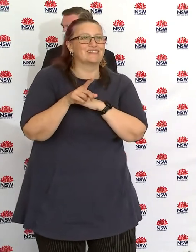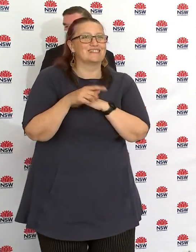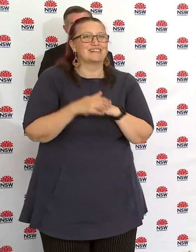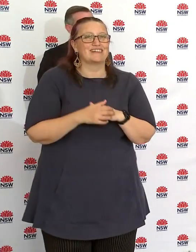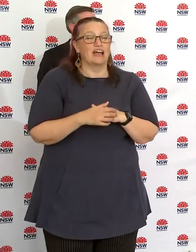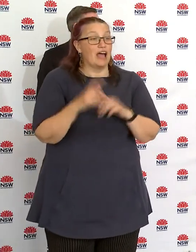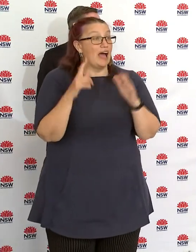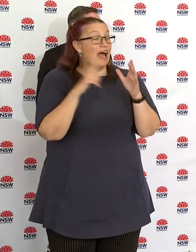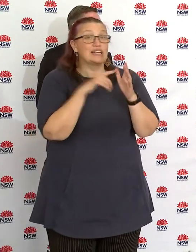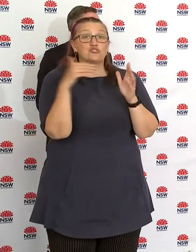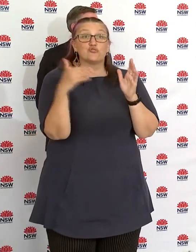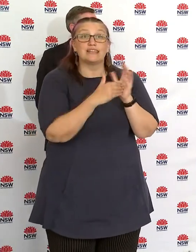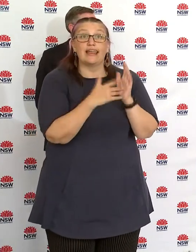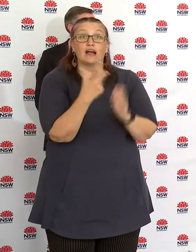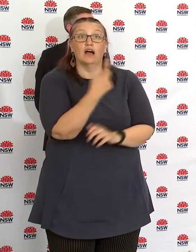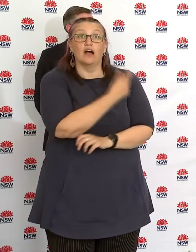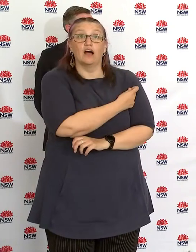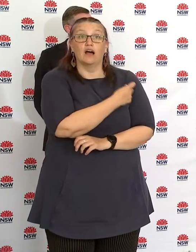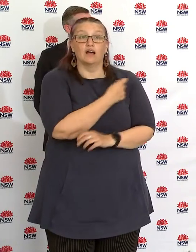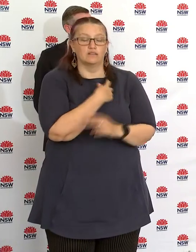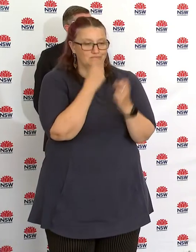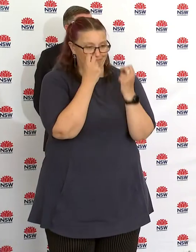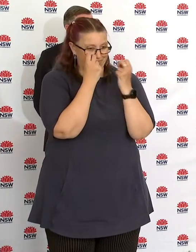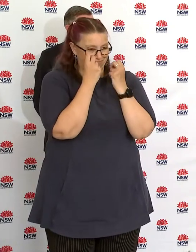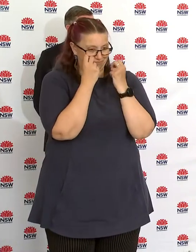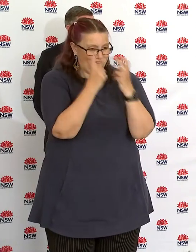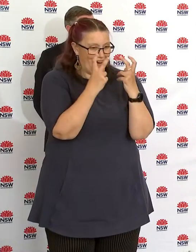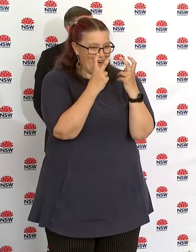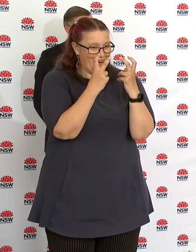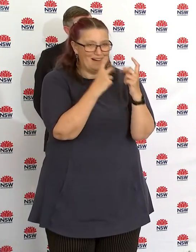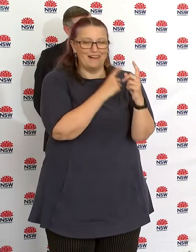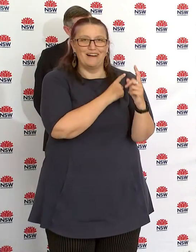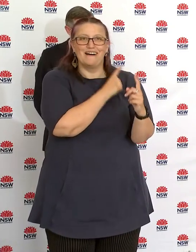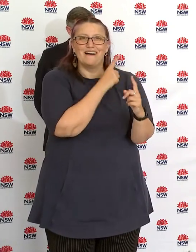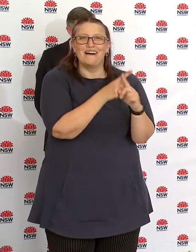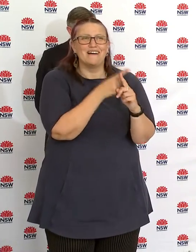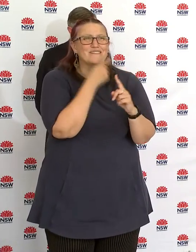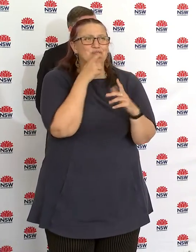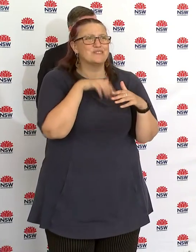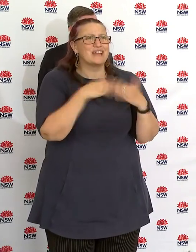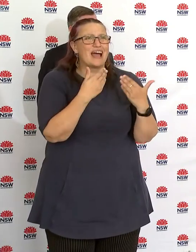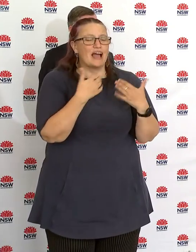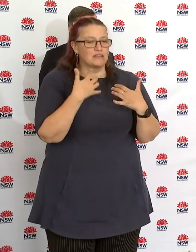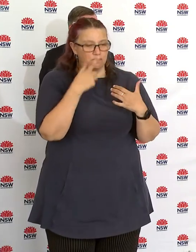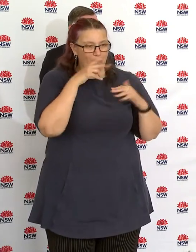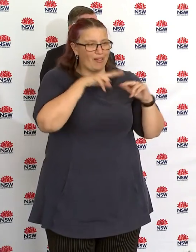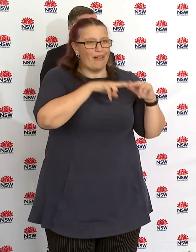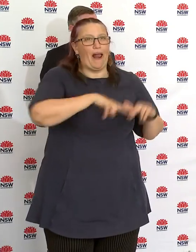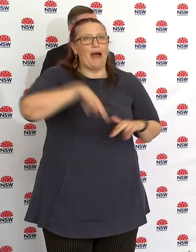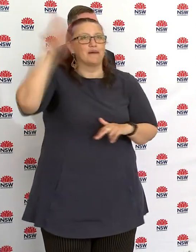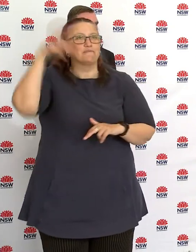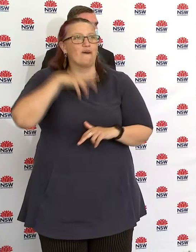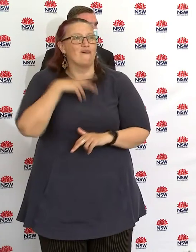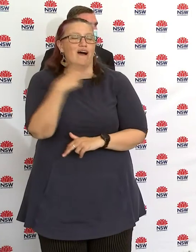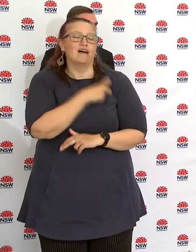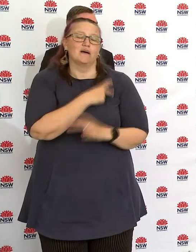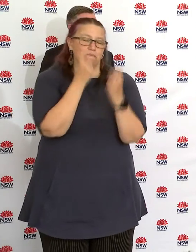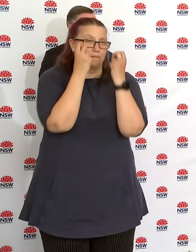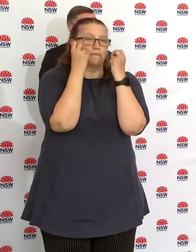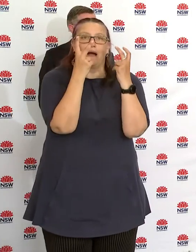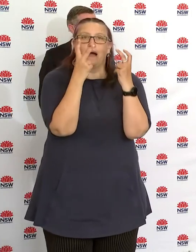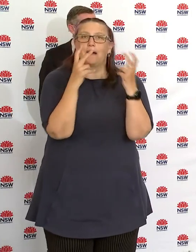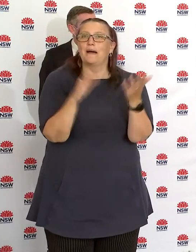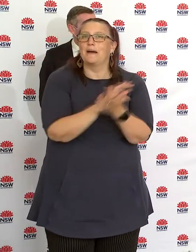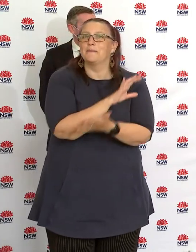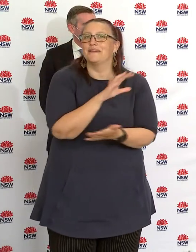Minister Hazard and I in particular, were looking at those numbers and very pleased the public is responding. But we know that having more vaccines in arms